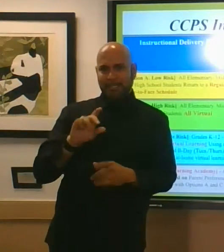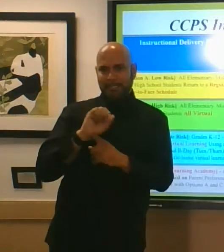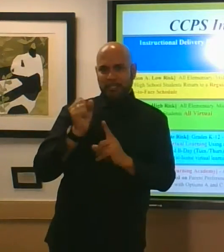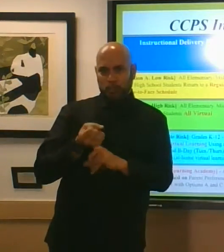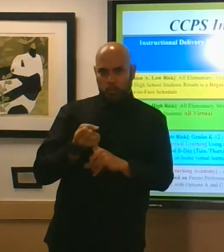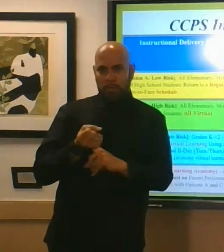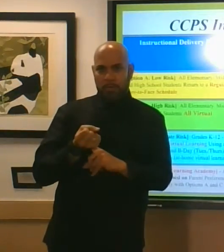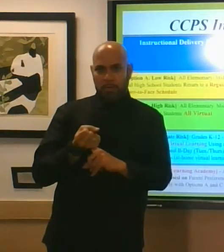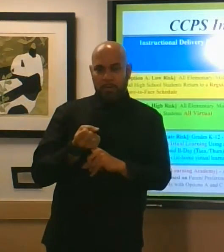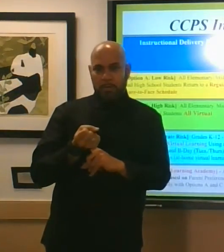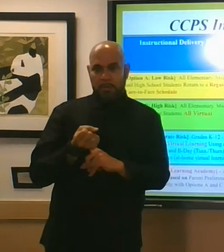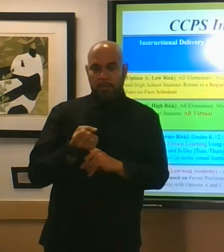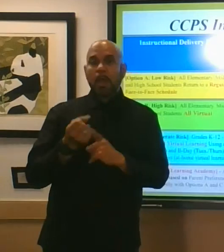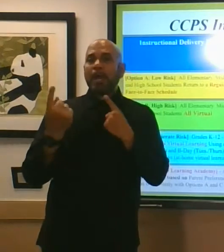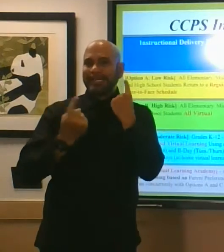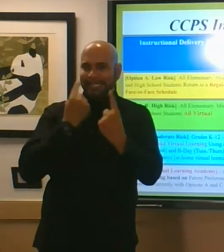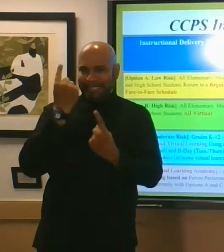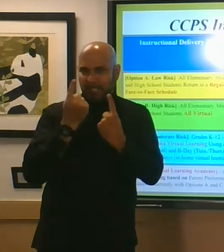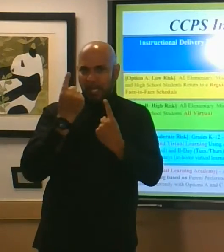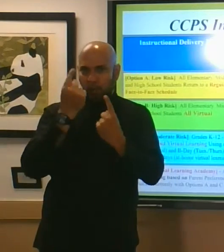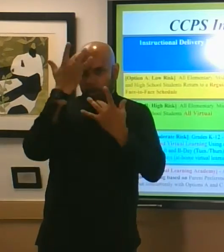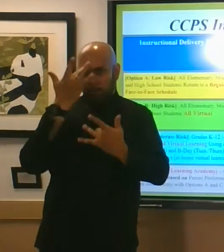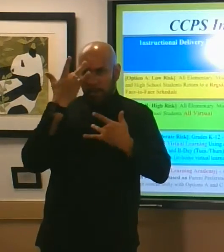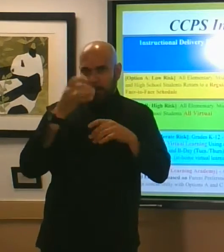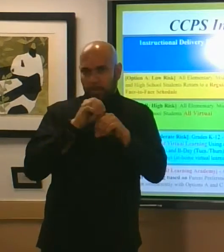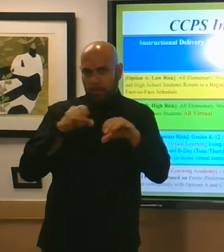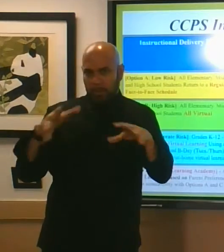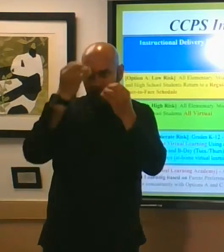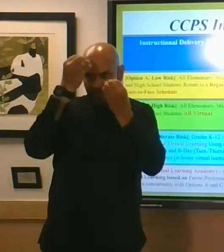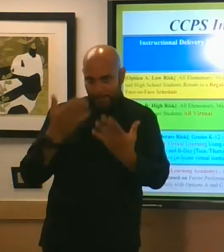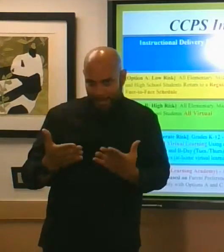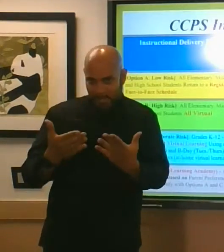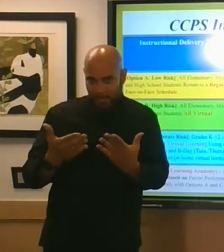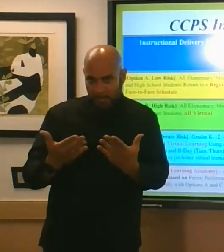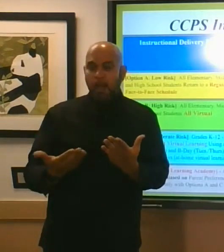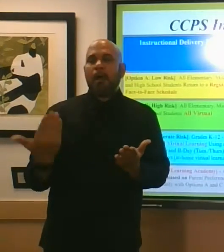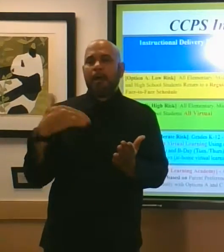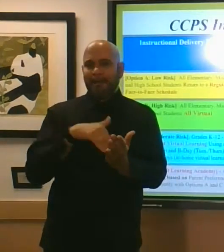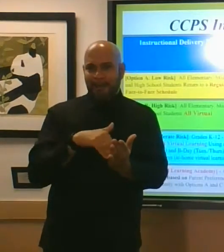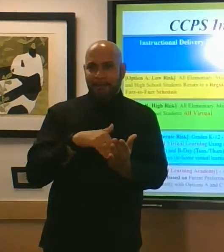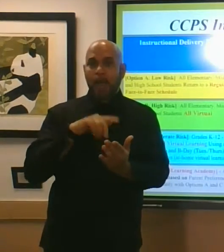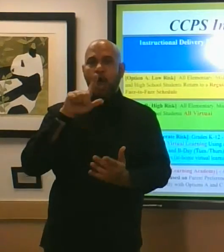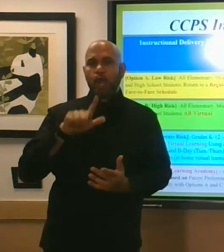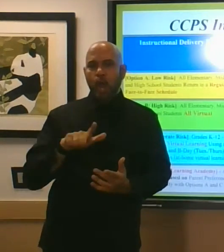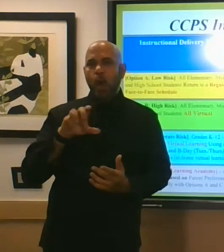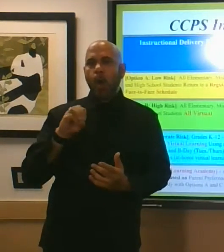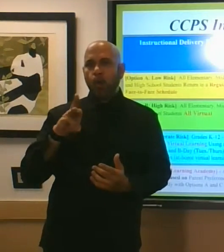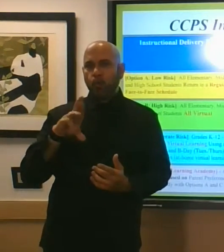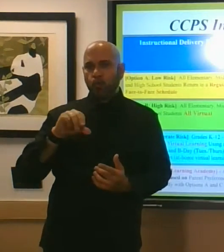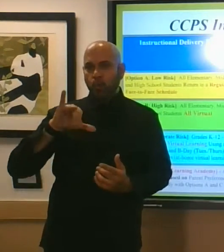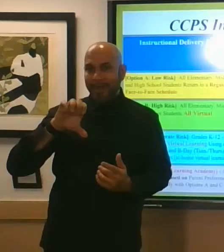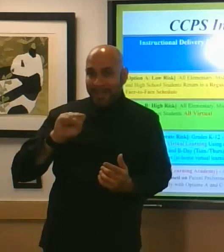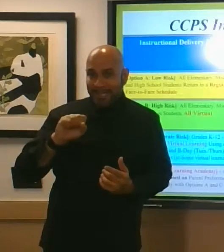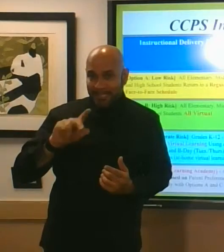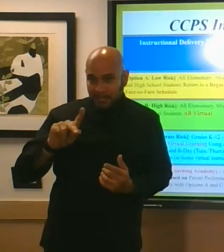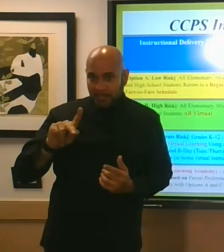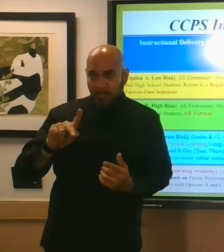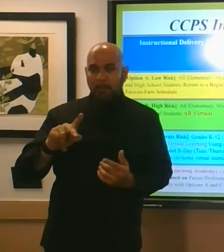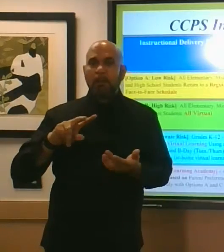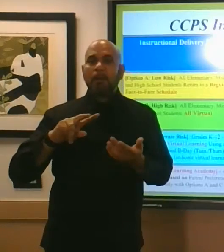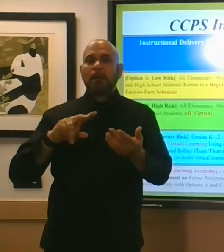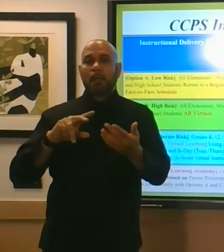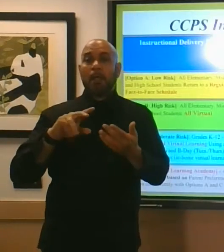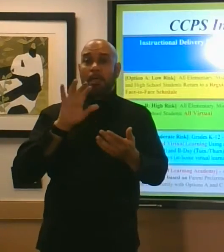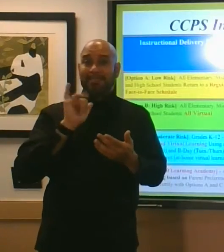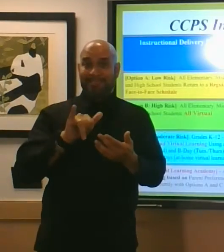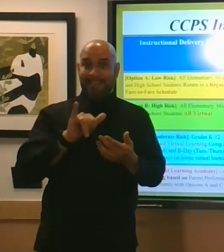pandemic data again option a is a model for the low risk situation that model basically shares